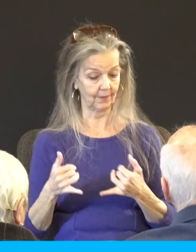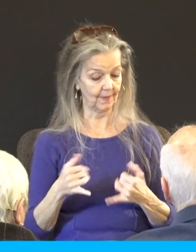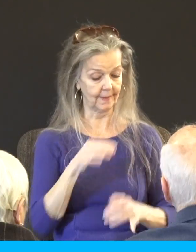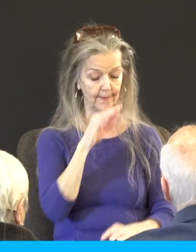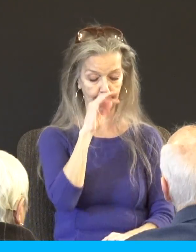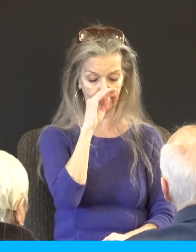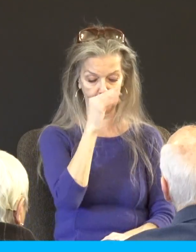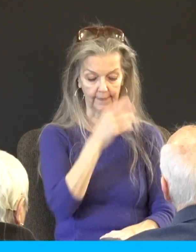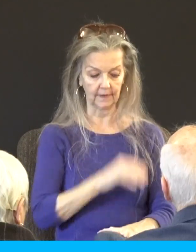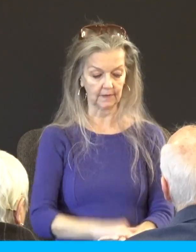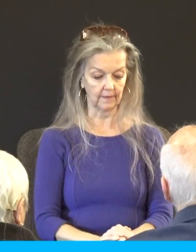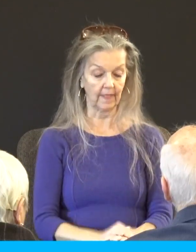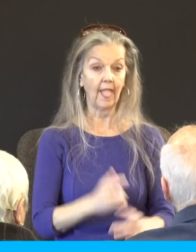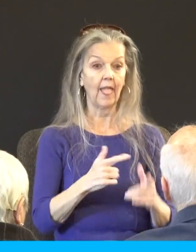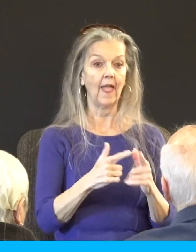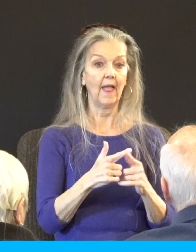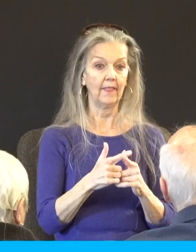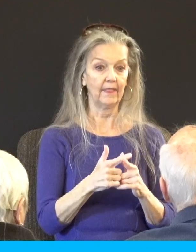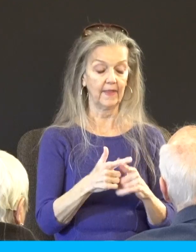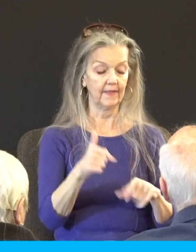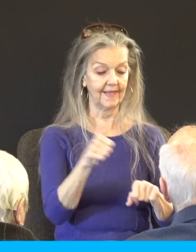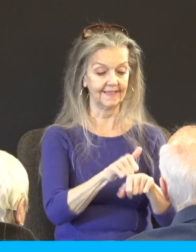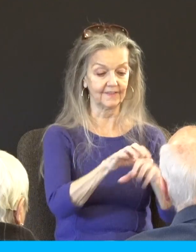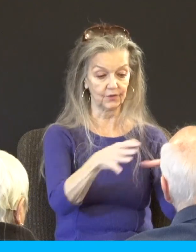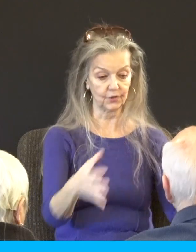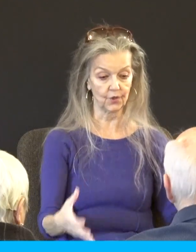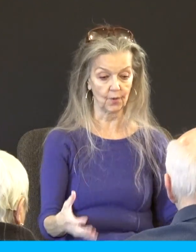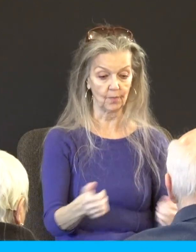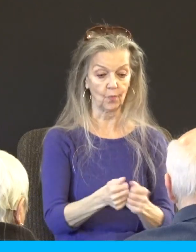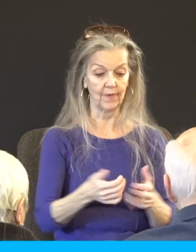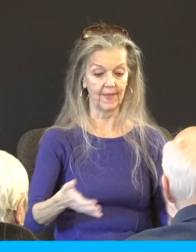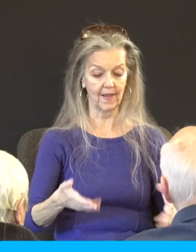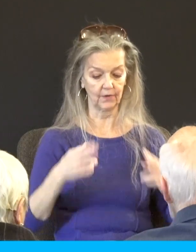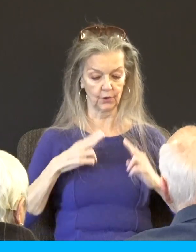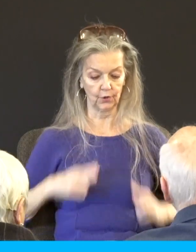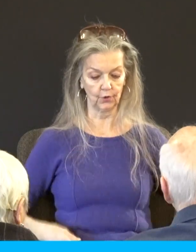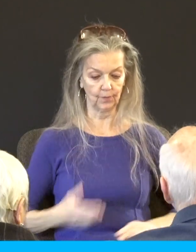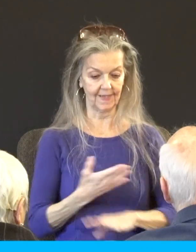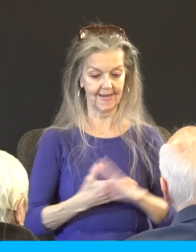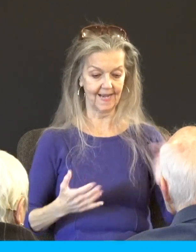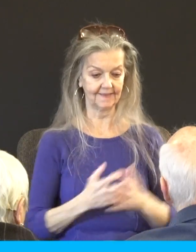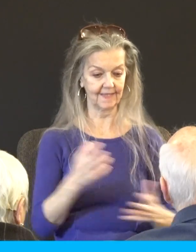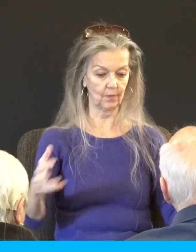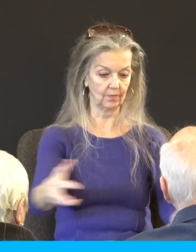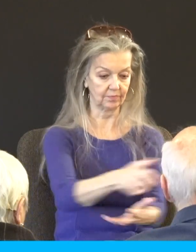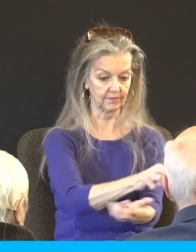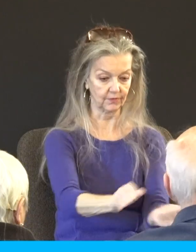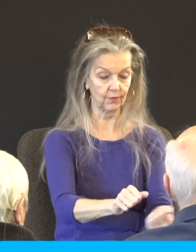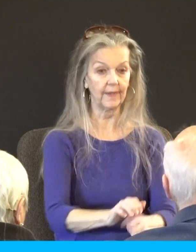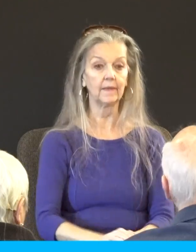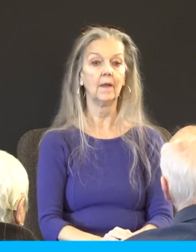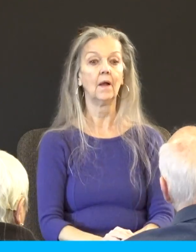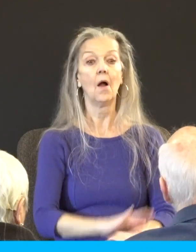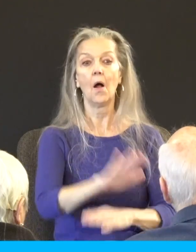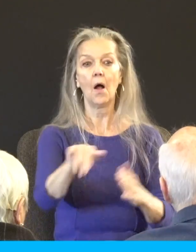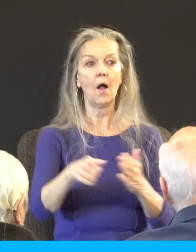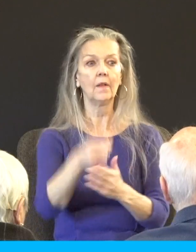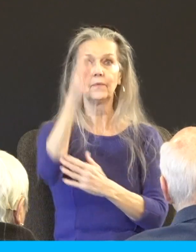And then comes that stone without human hands who will set up his kingdom. All the promises of God in him are yes, and in